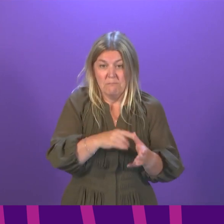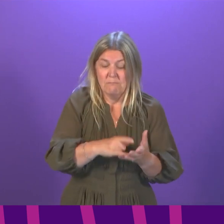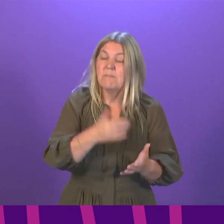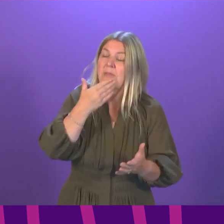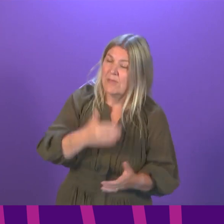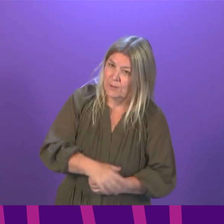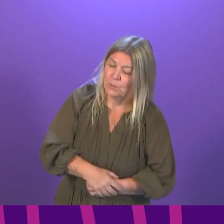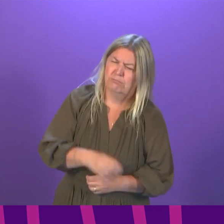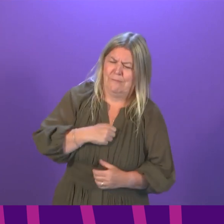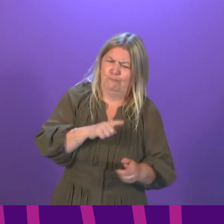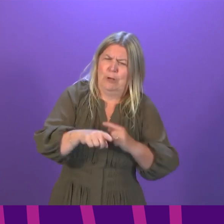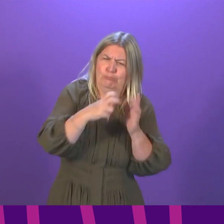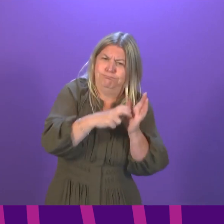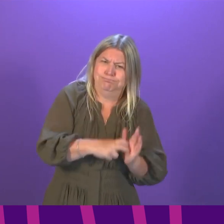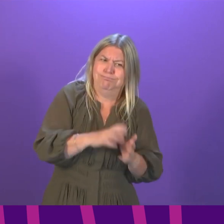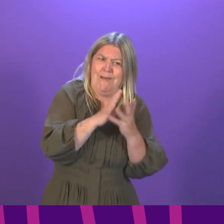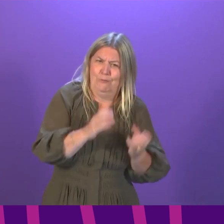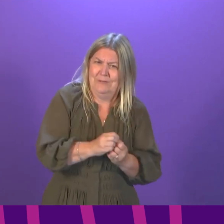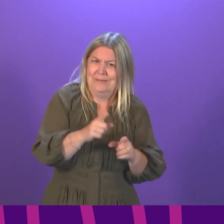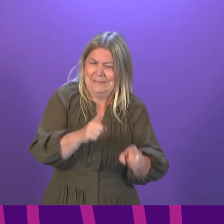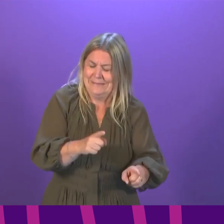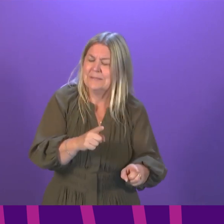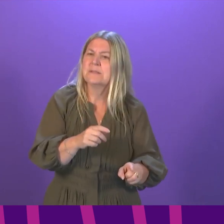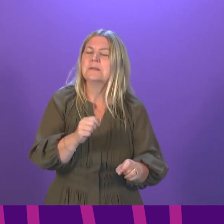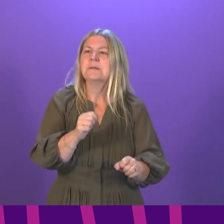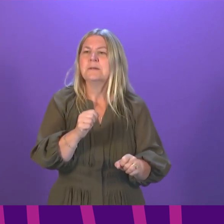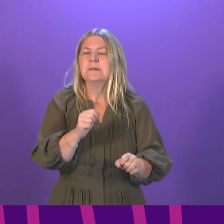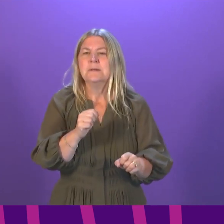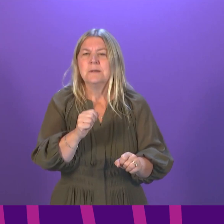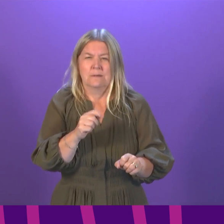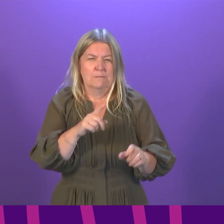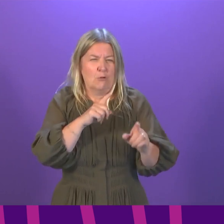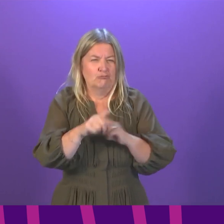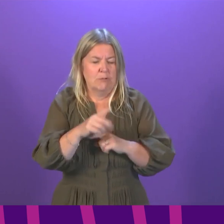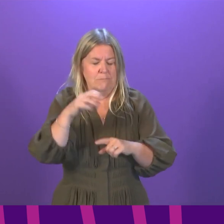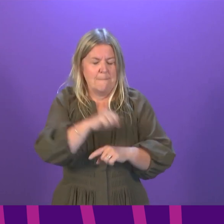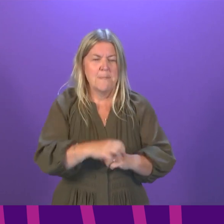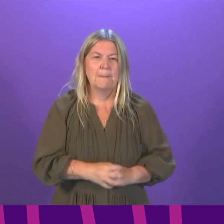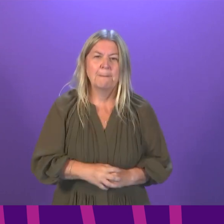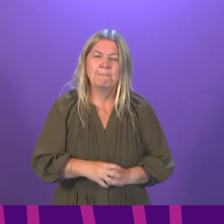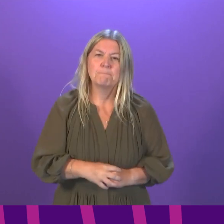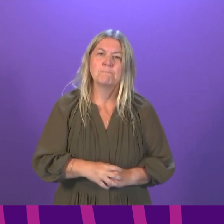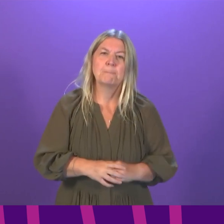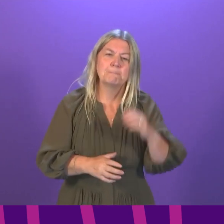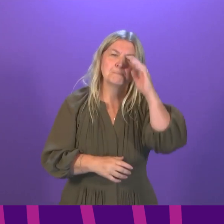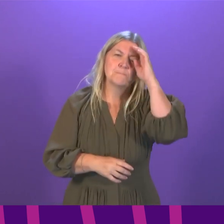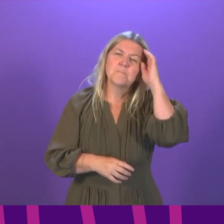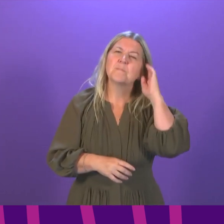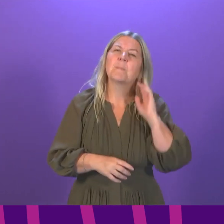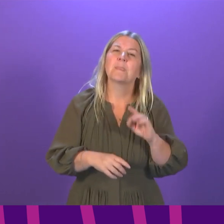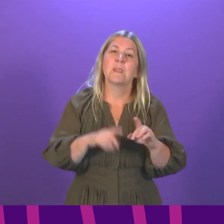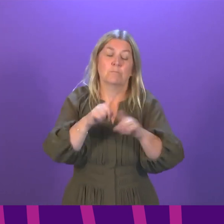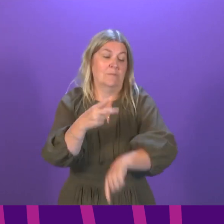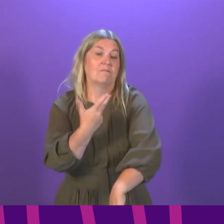them all down. If I miss any of the points of detail, I will either return to them later or afterwards. Most of them are about vaccinations. I will